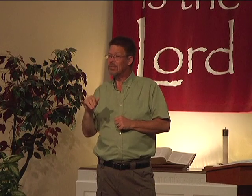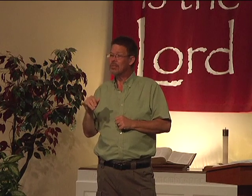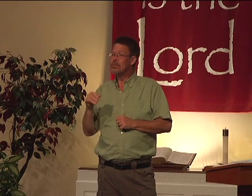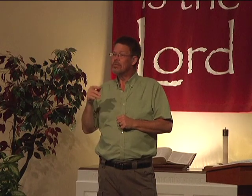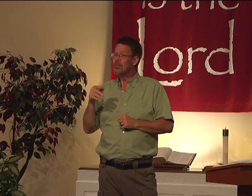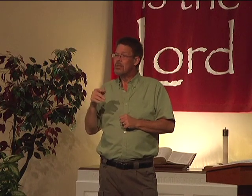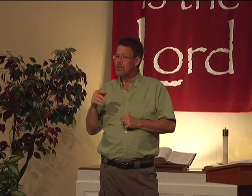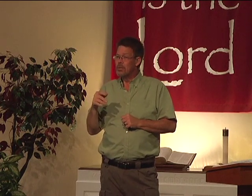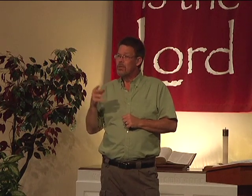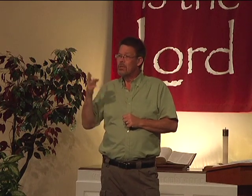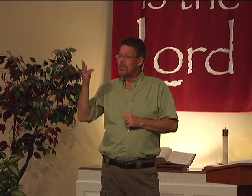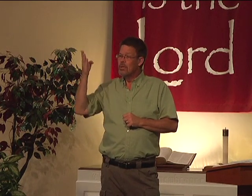I do.